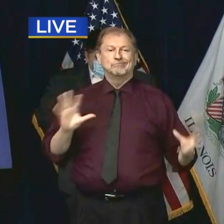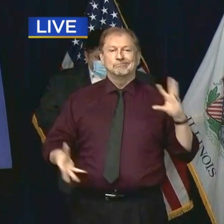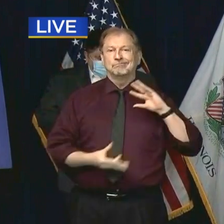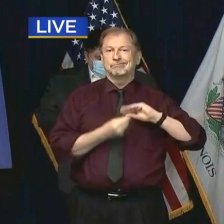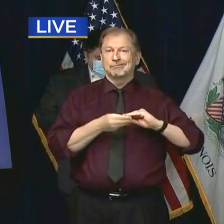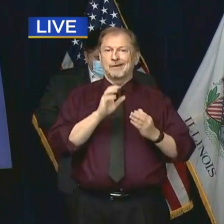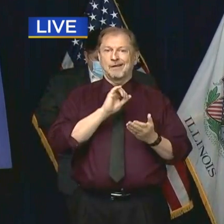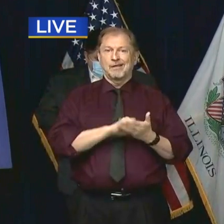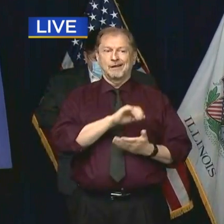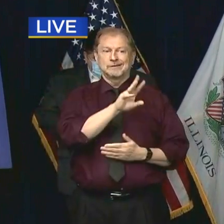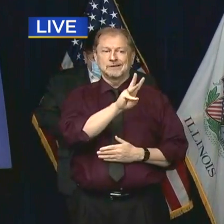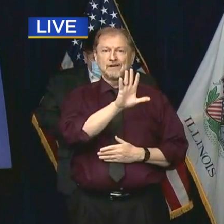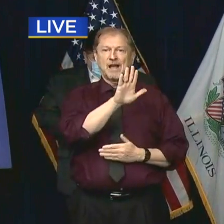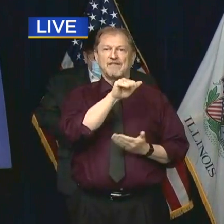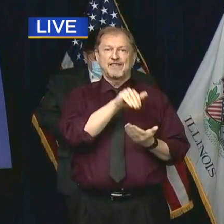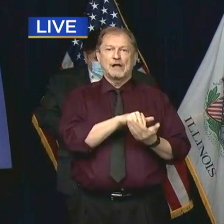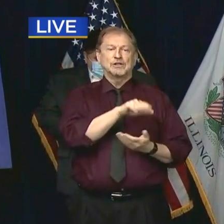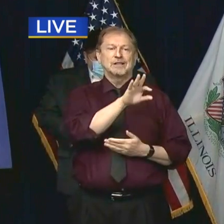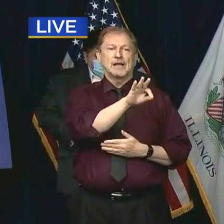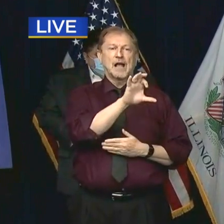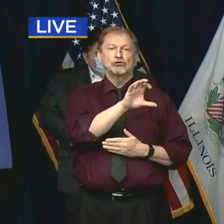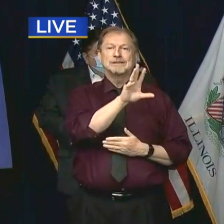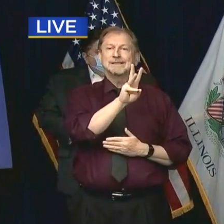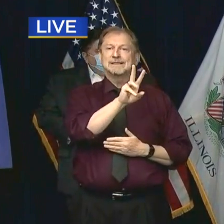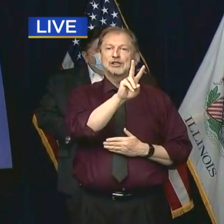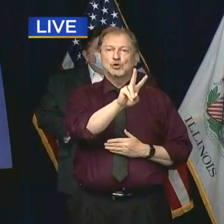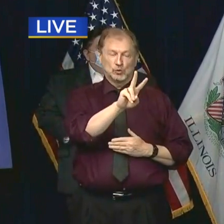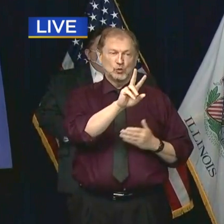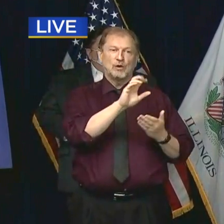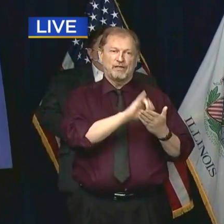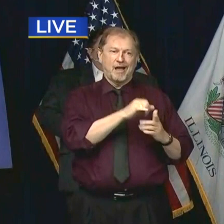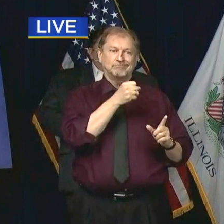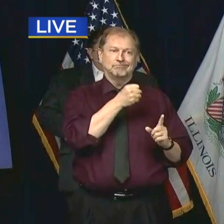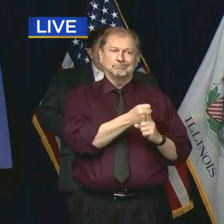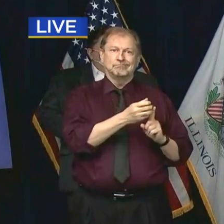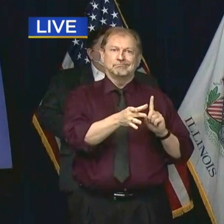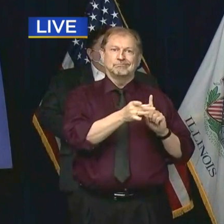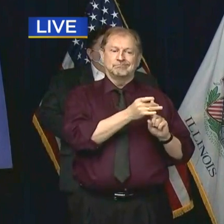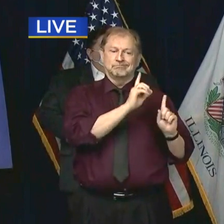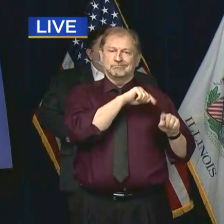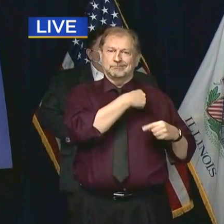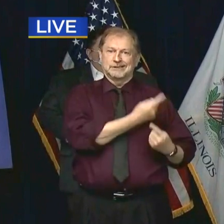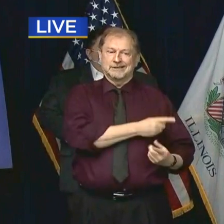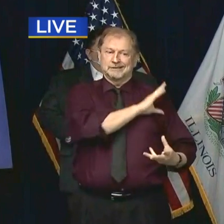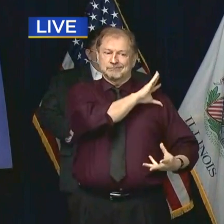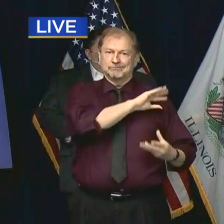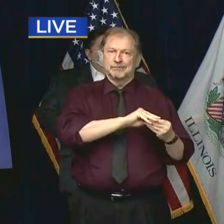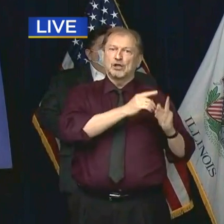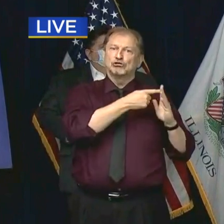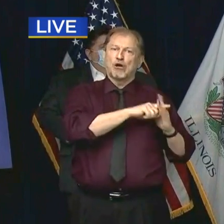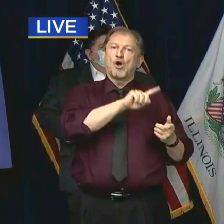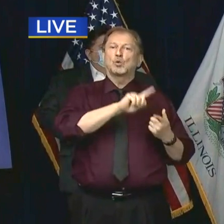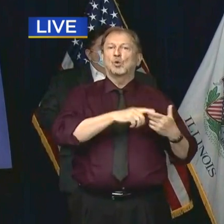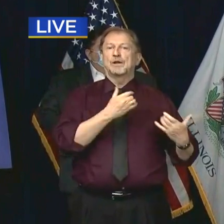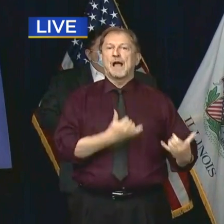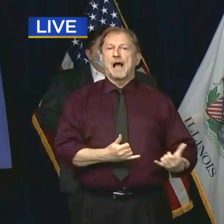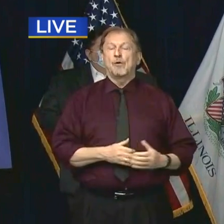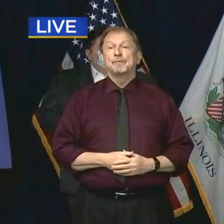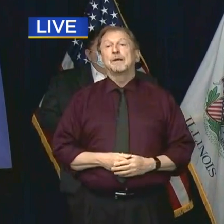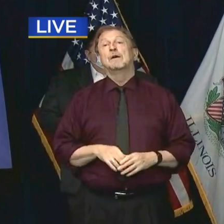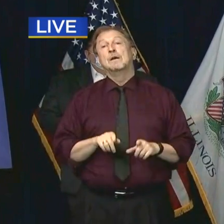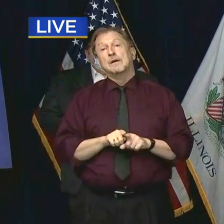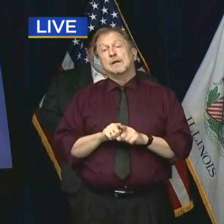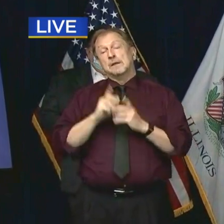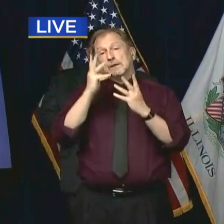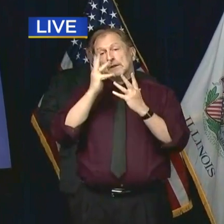,962 cases in total. Unfortunately, I'm also recording the largest number